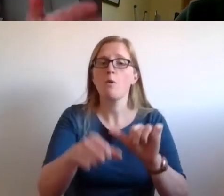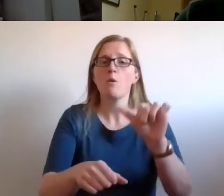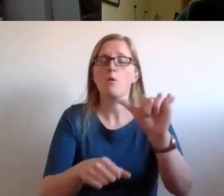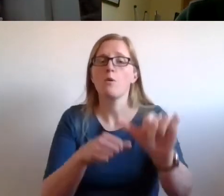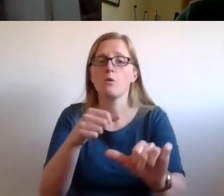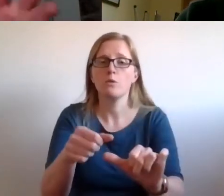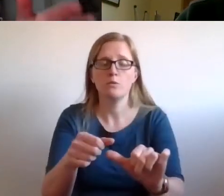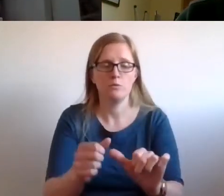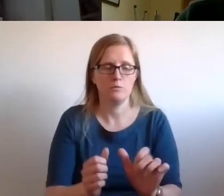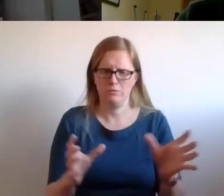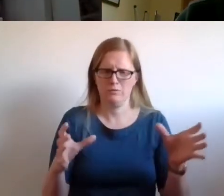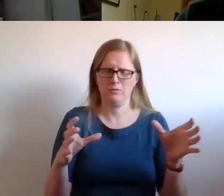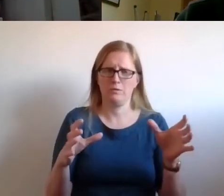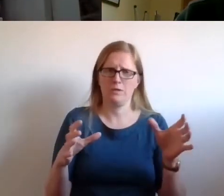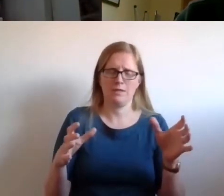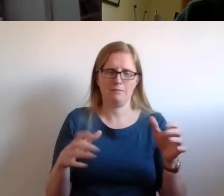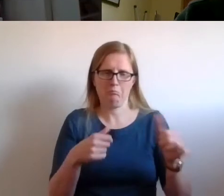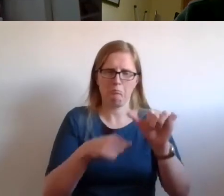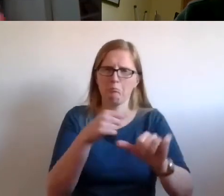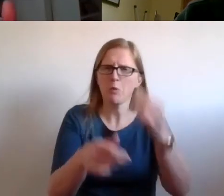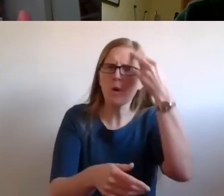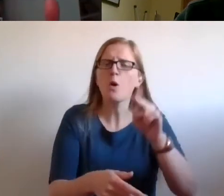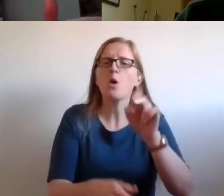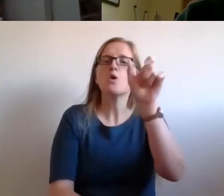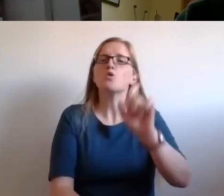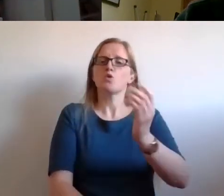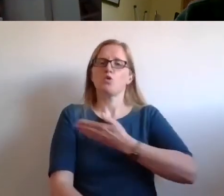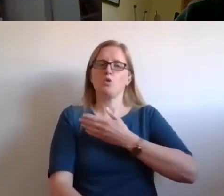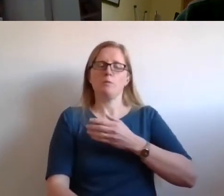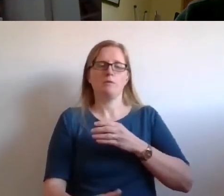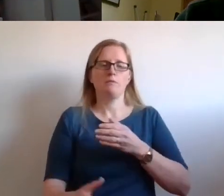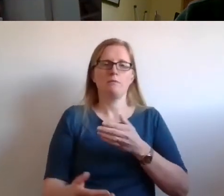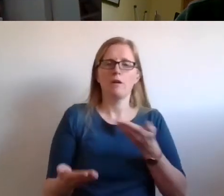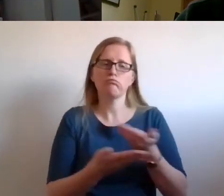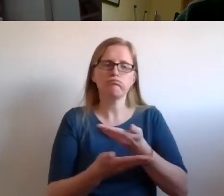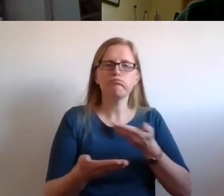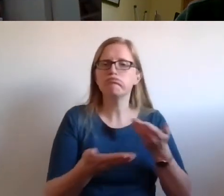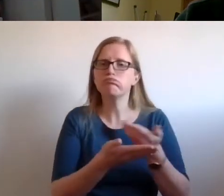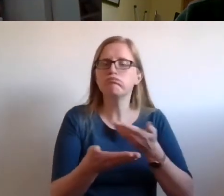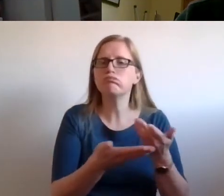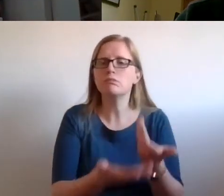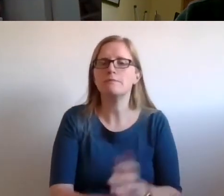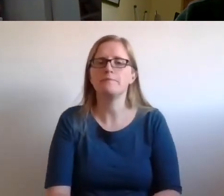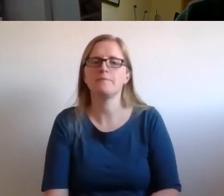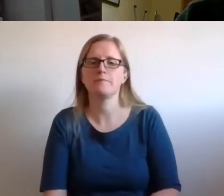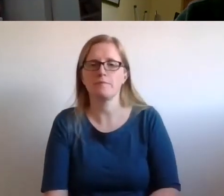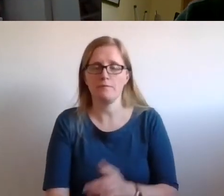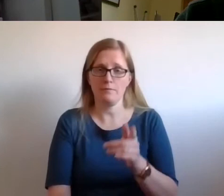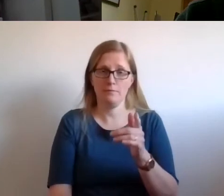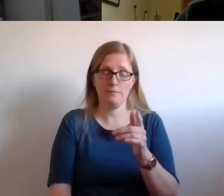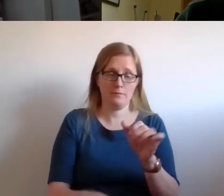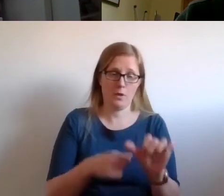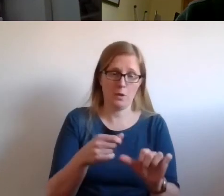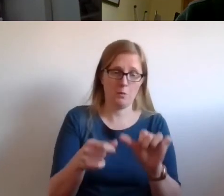it a human rights interaction, this, this process would be reconvened to take stock of what progress has been made. And I can say that